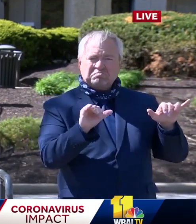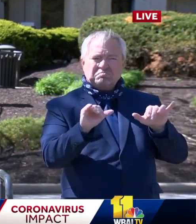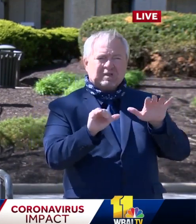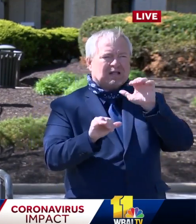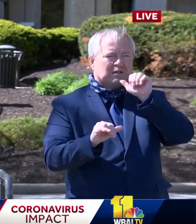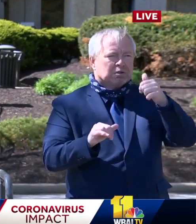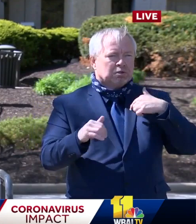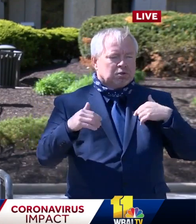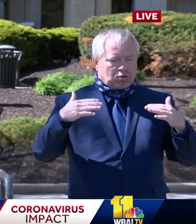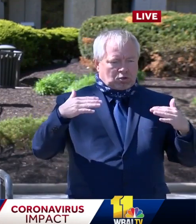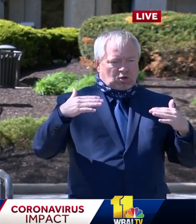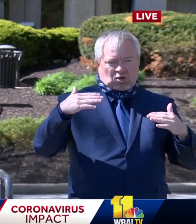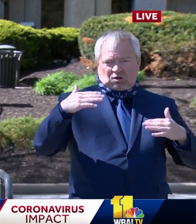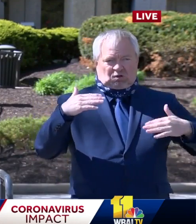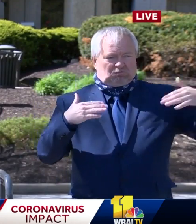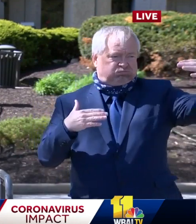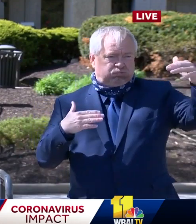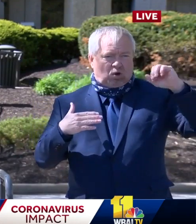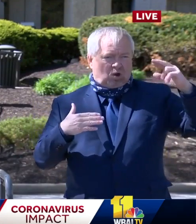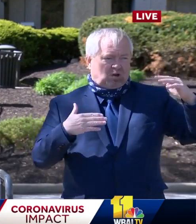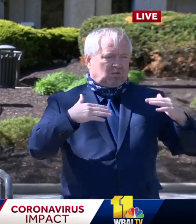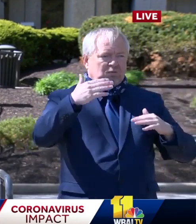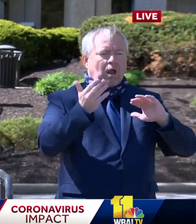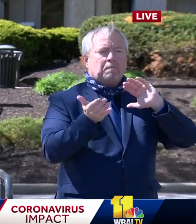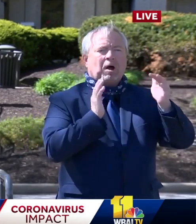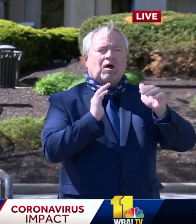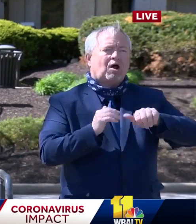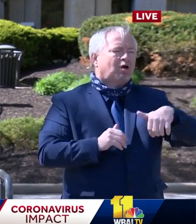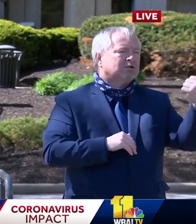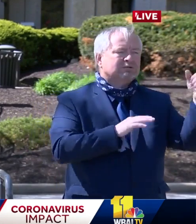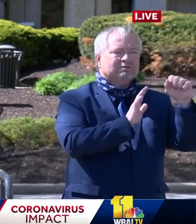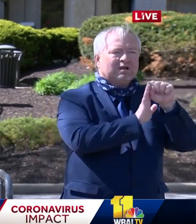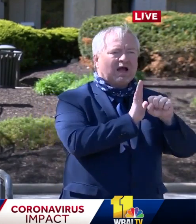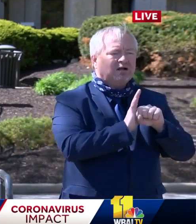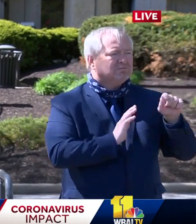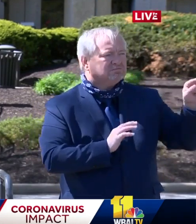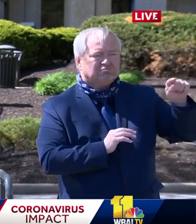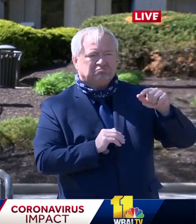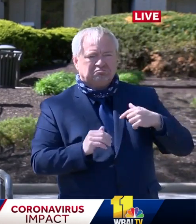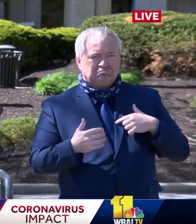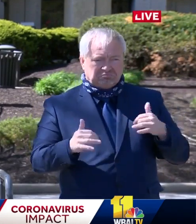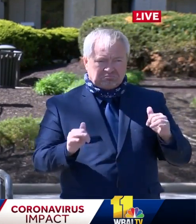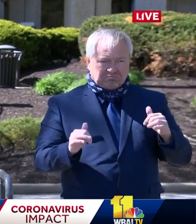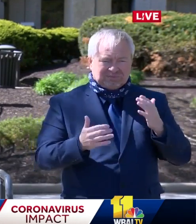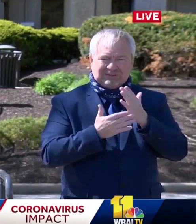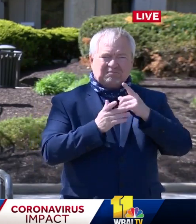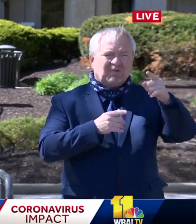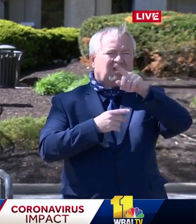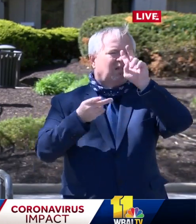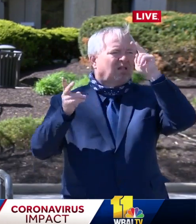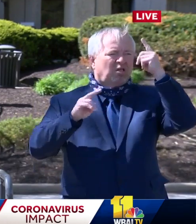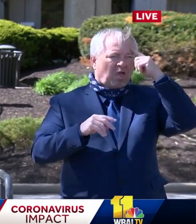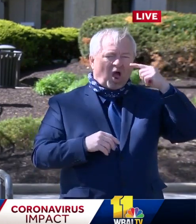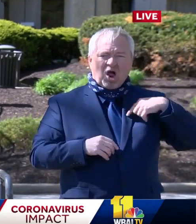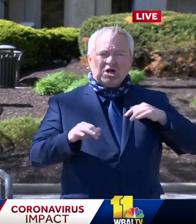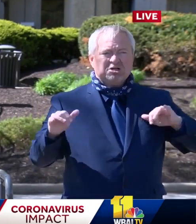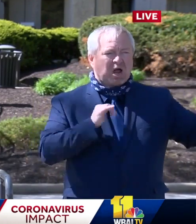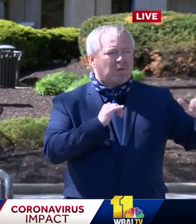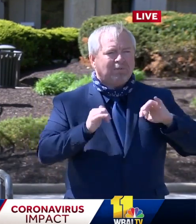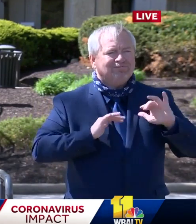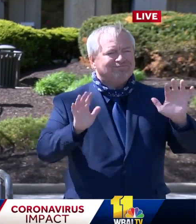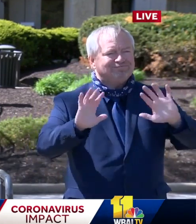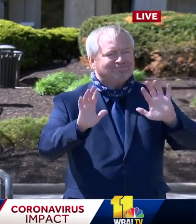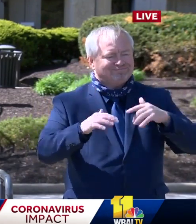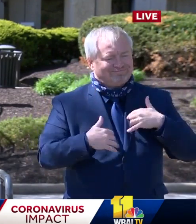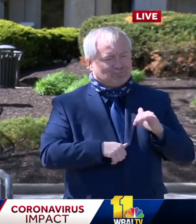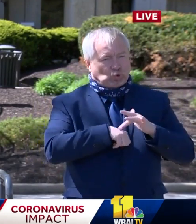from around the country. So we would want we would not want anybody to misunderstand that that data. Dr.